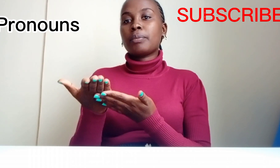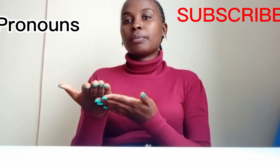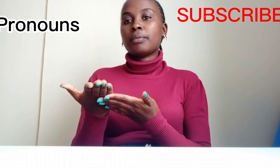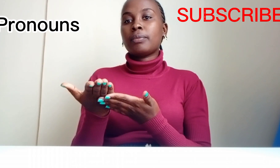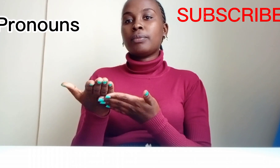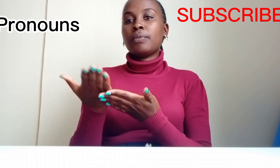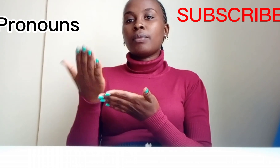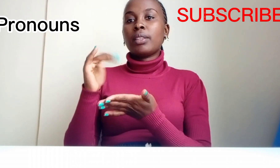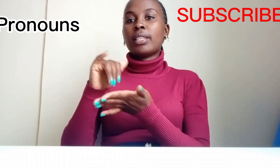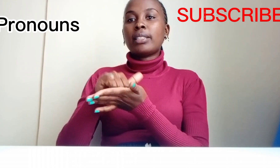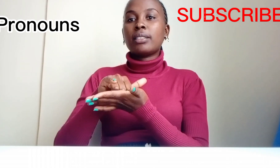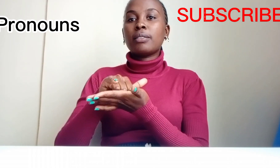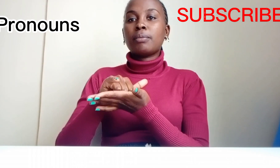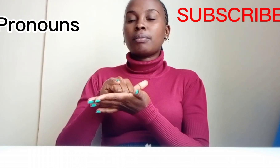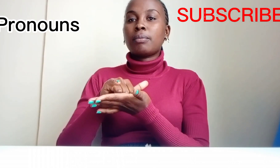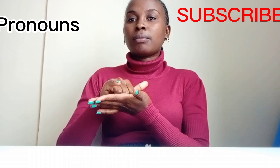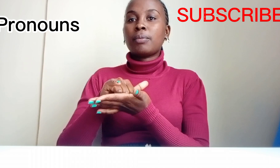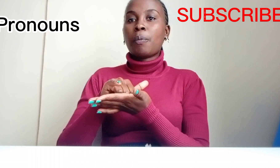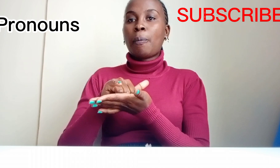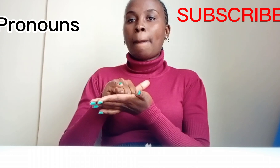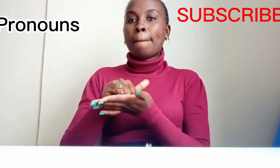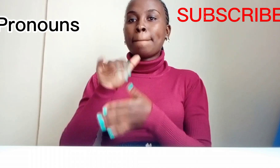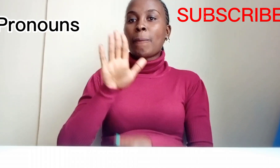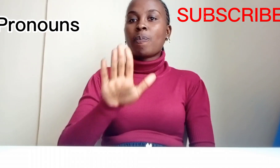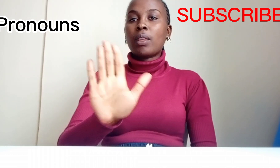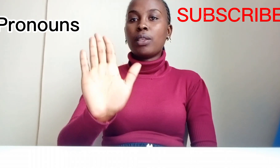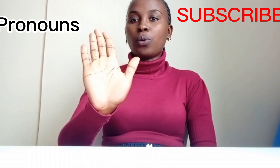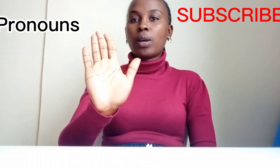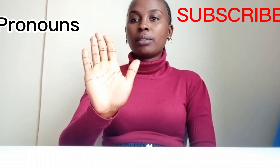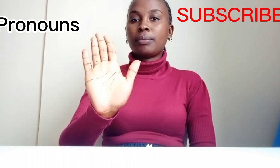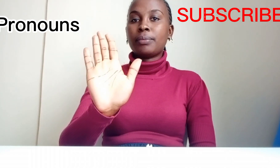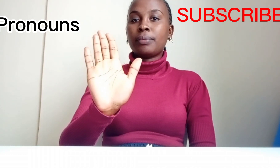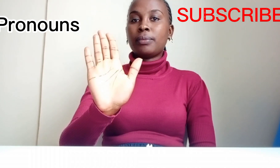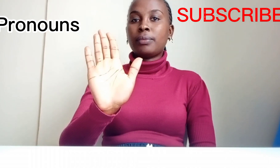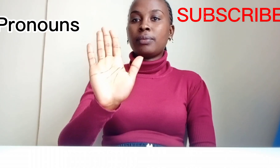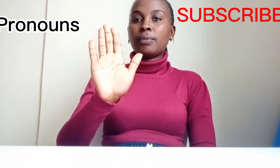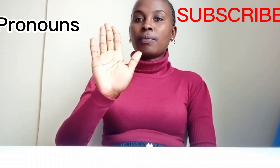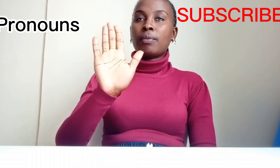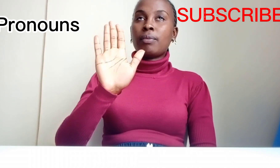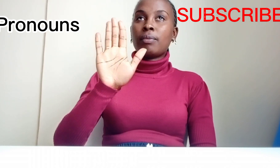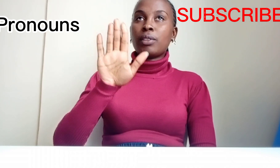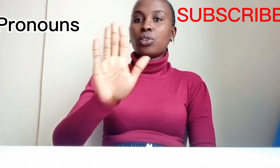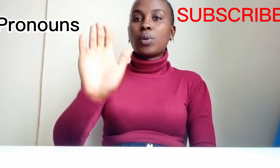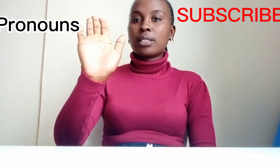that, that, your, your, yours, yours,